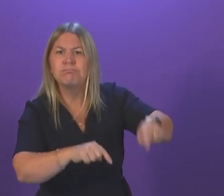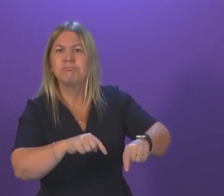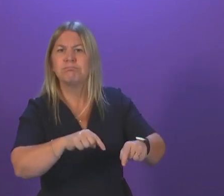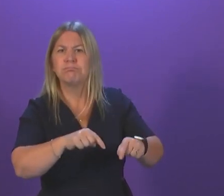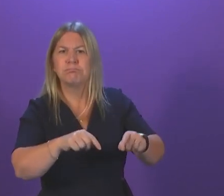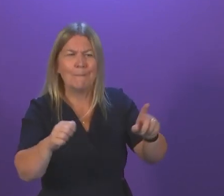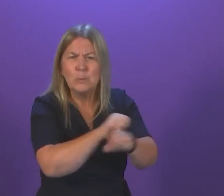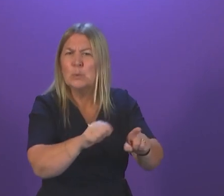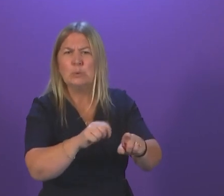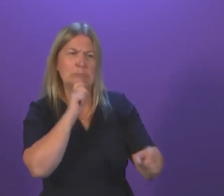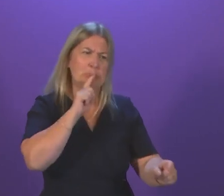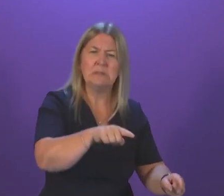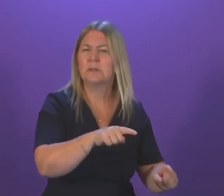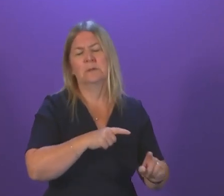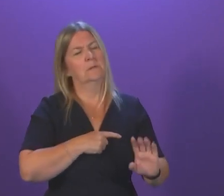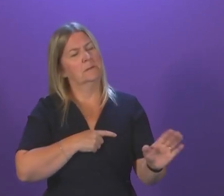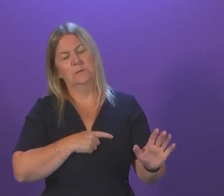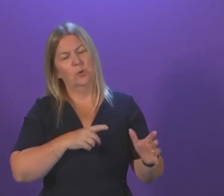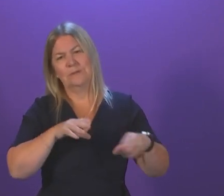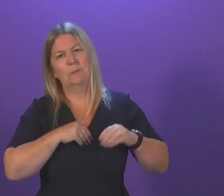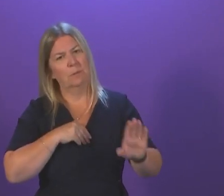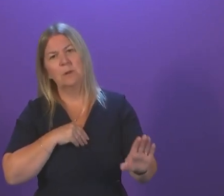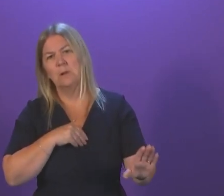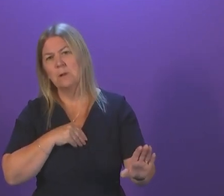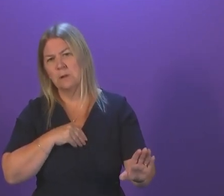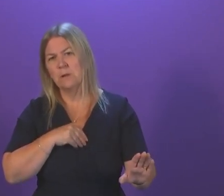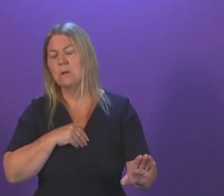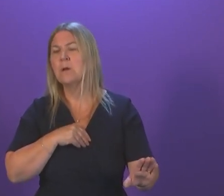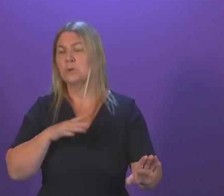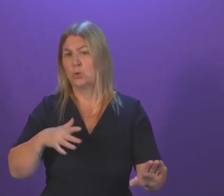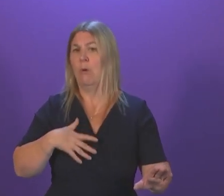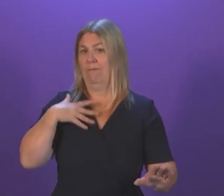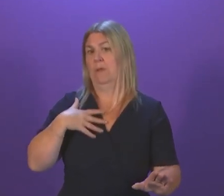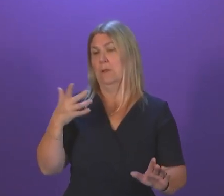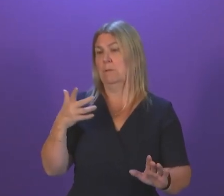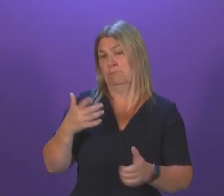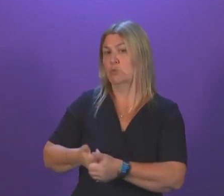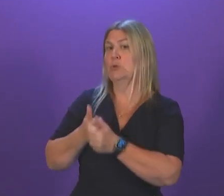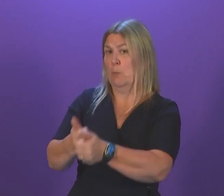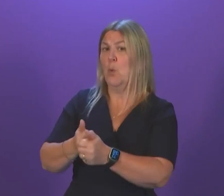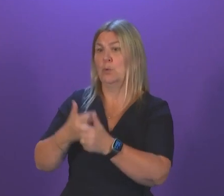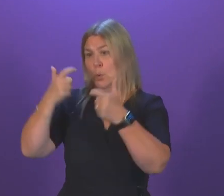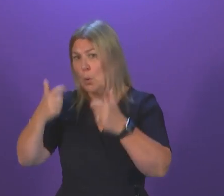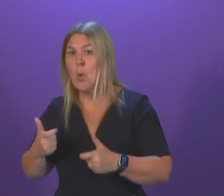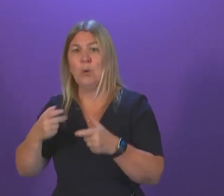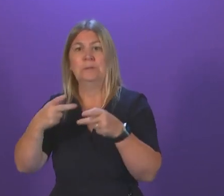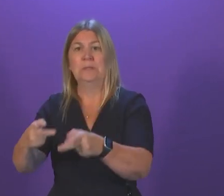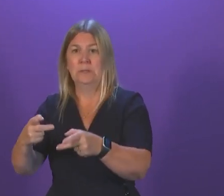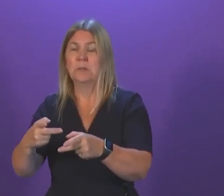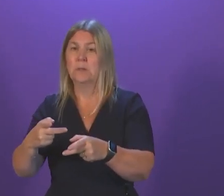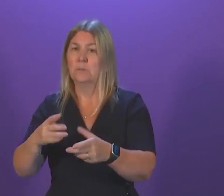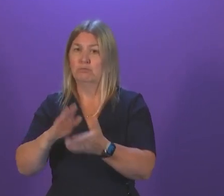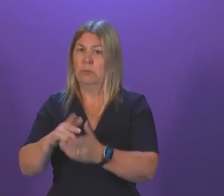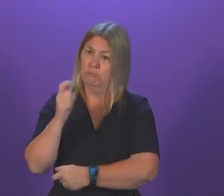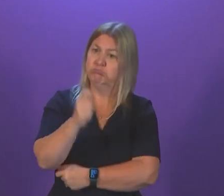actions of the police and, of course, our independent prosecutors and courts in dealing robustly with perpetrators. Our police officers have been protecting the public